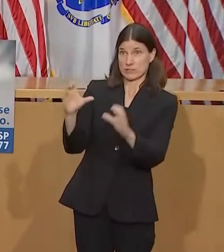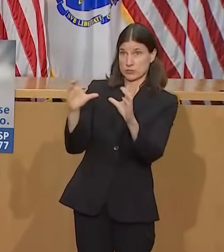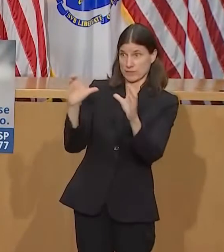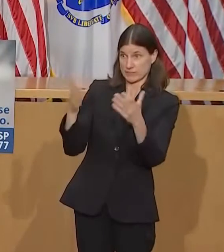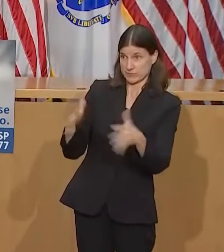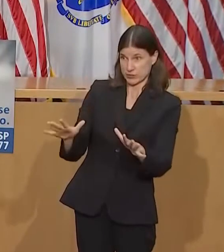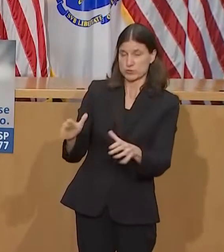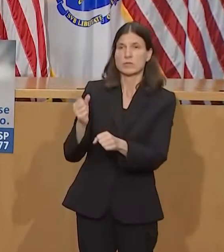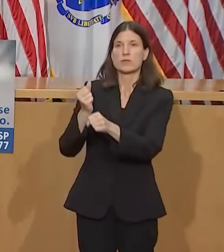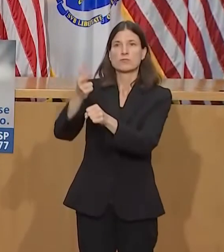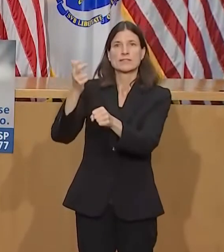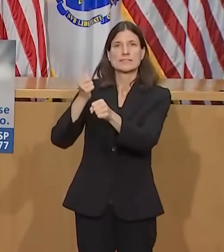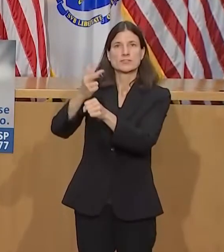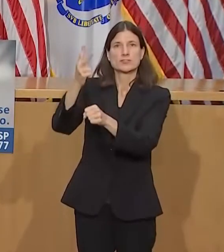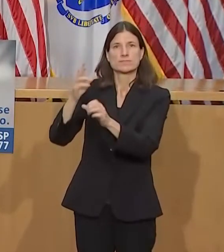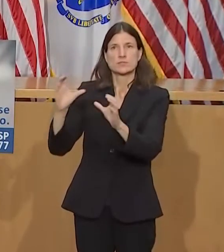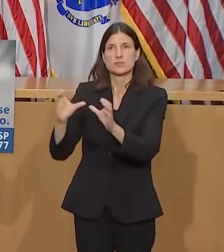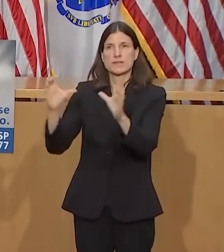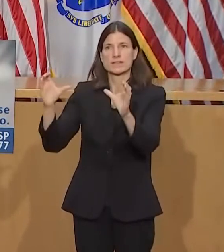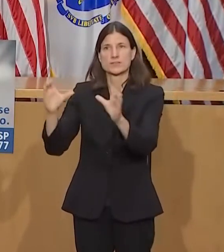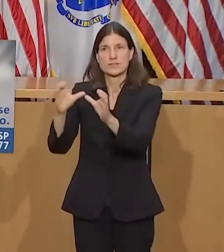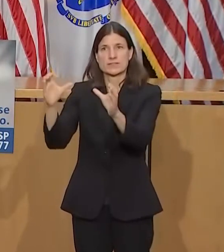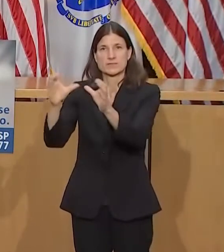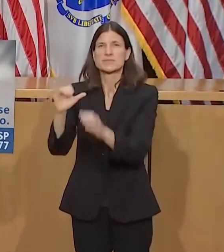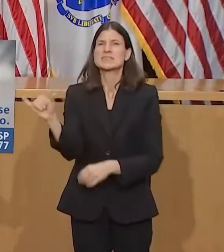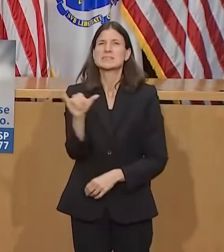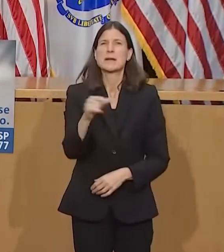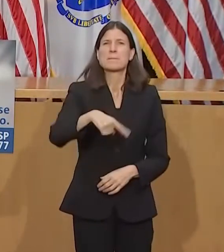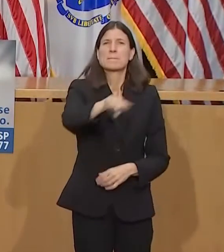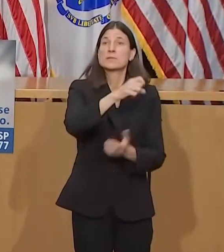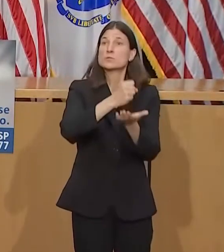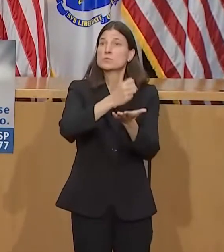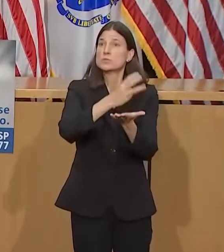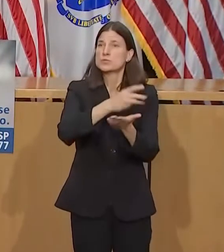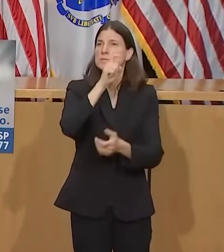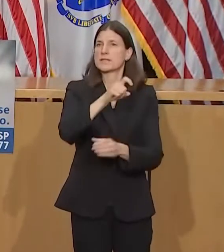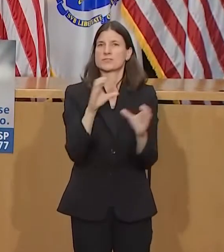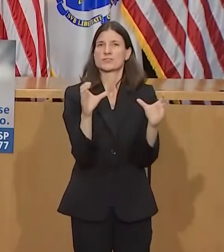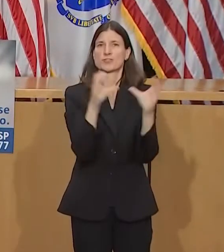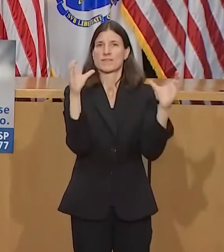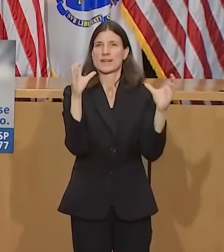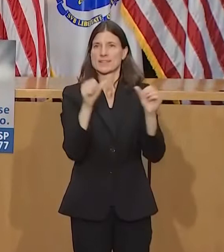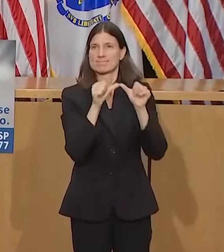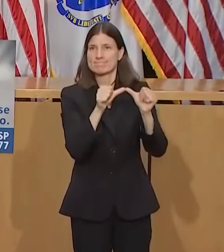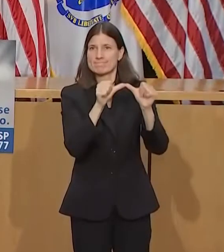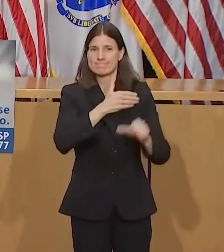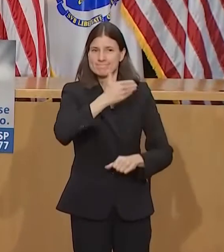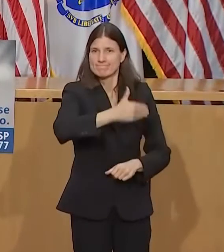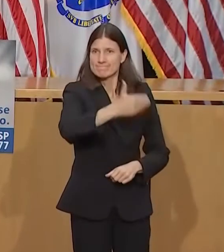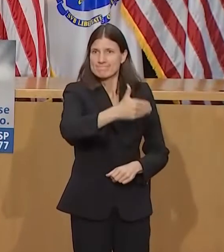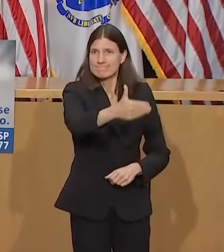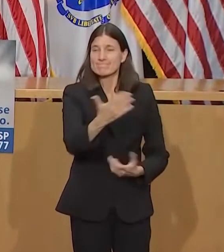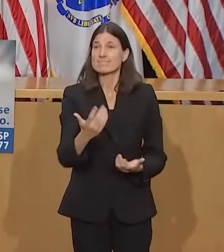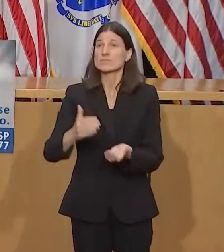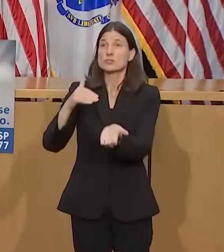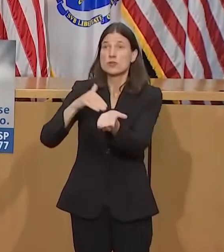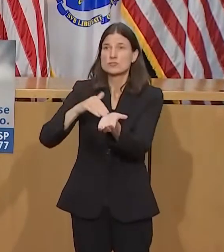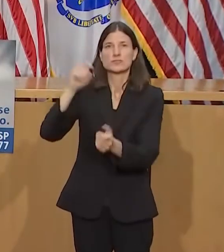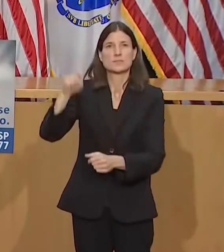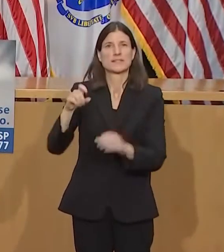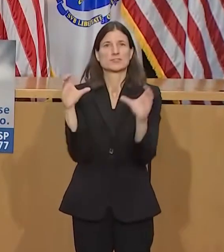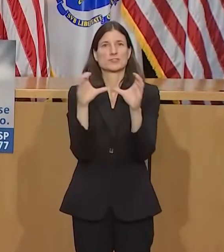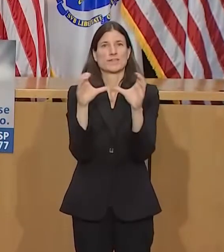medicine, education, social work, and a host of other highly skilled, critically important positions maintain excellence.